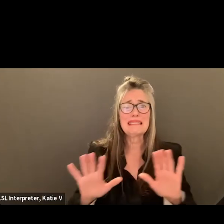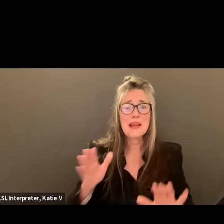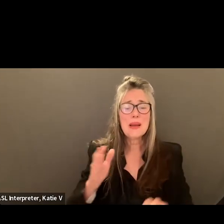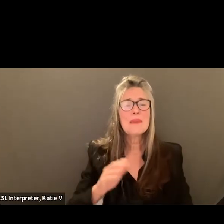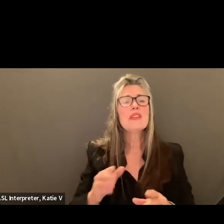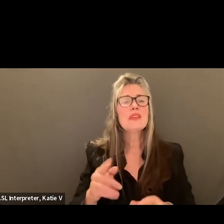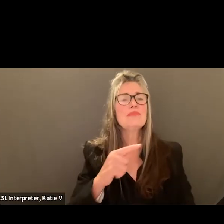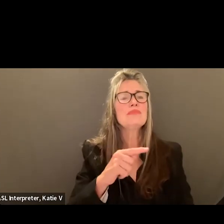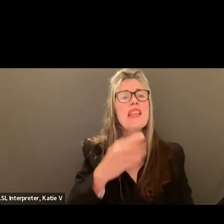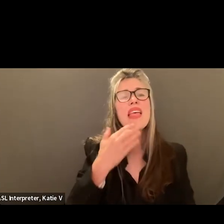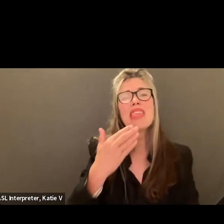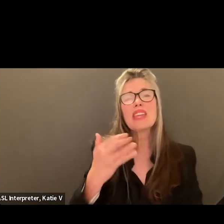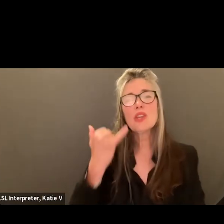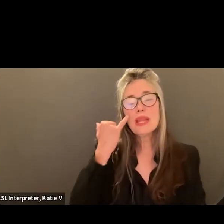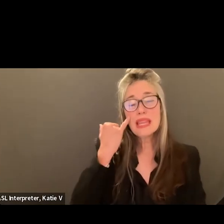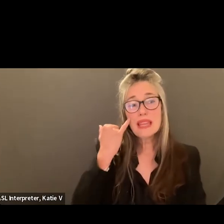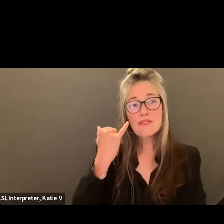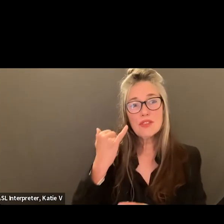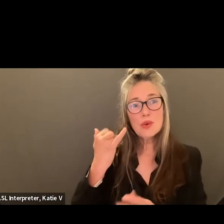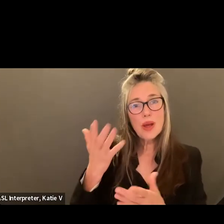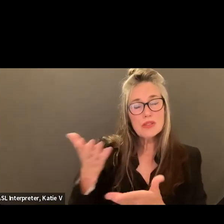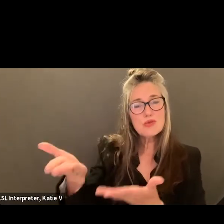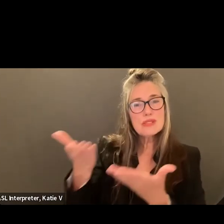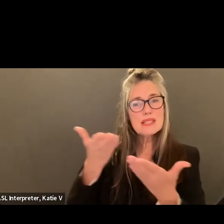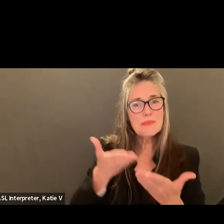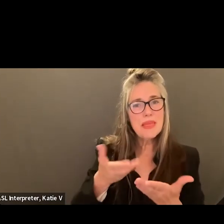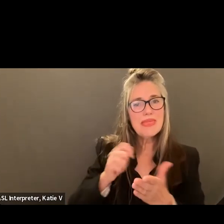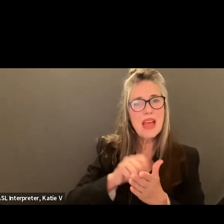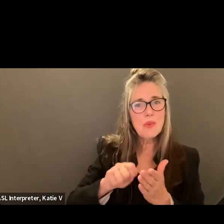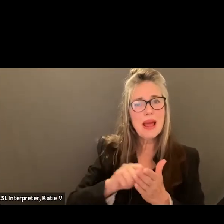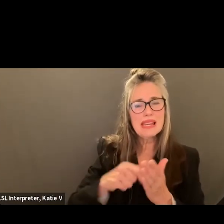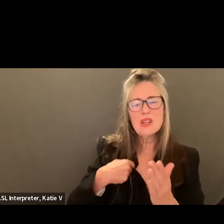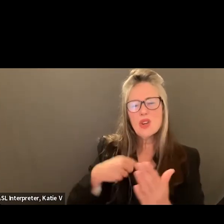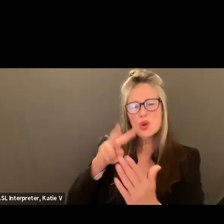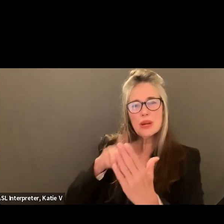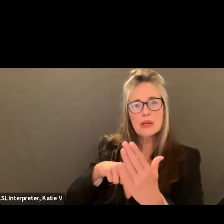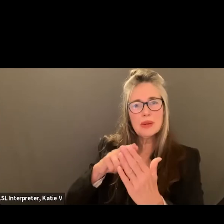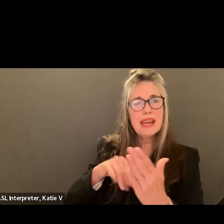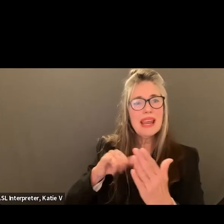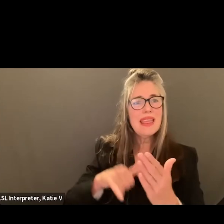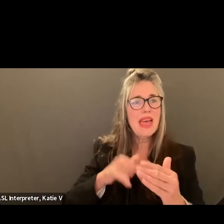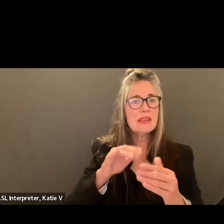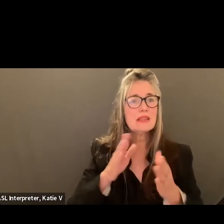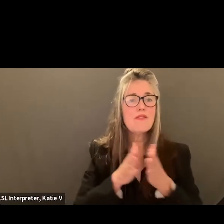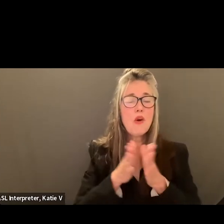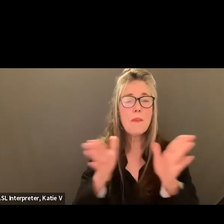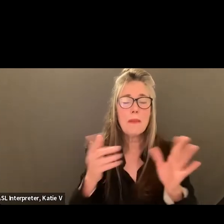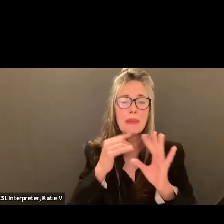submit that if you have some additional writing so we can read it out. Okay. All right. Thank you. That concludes public comment.